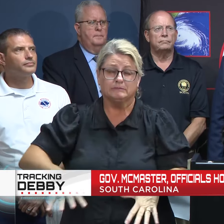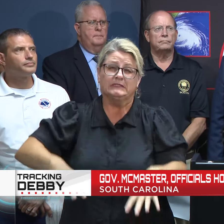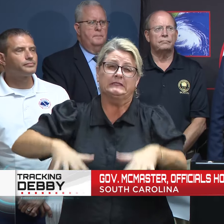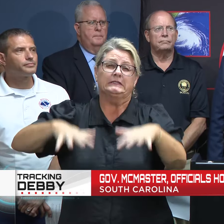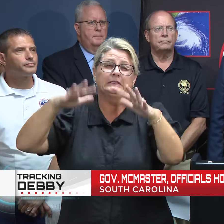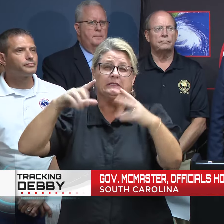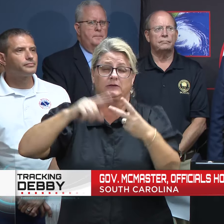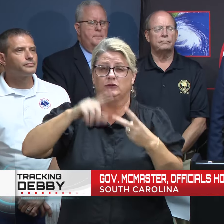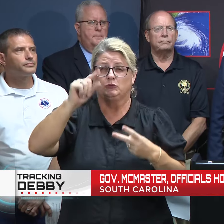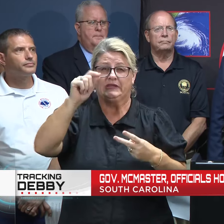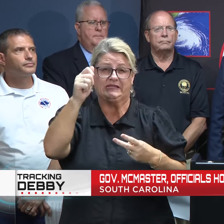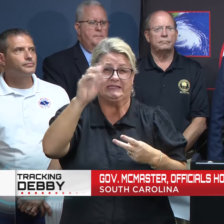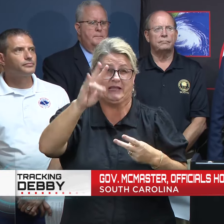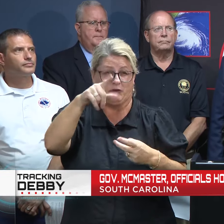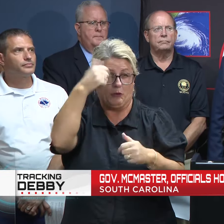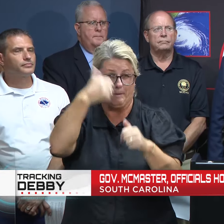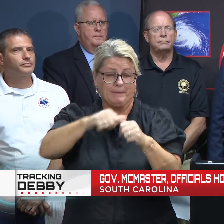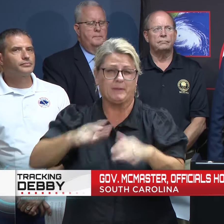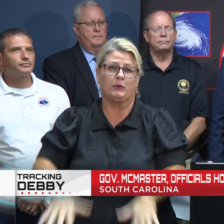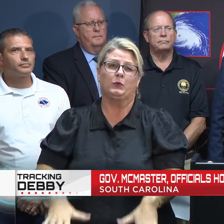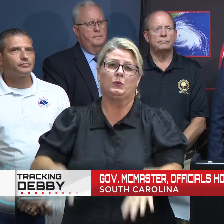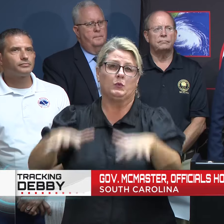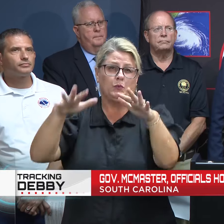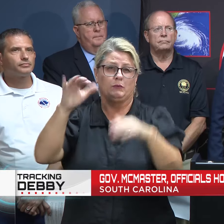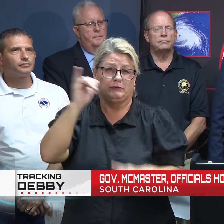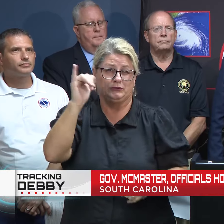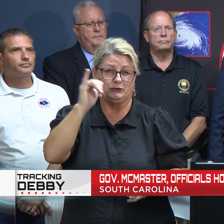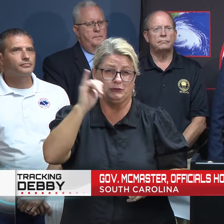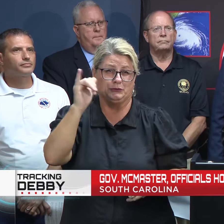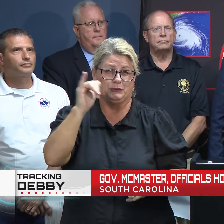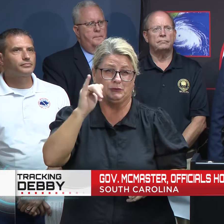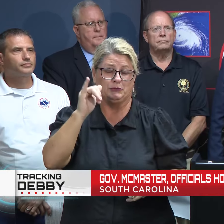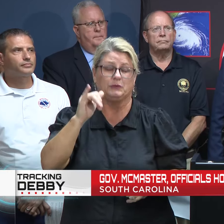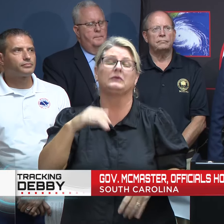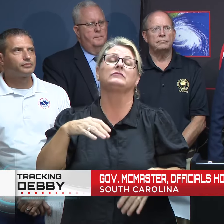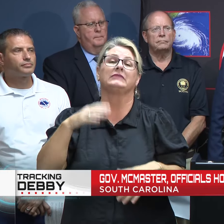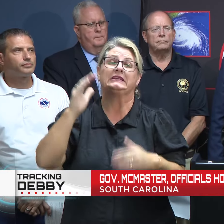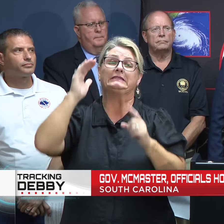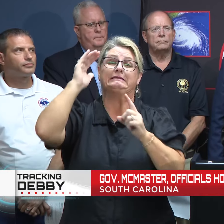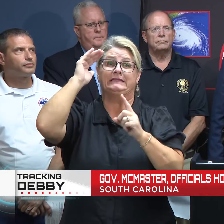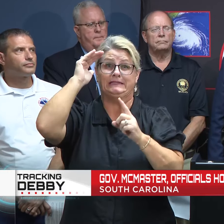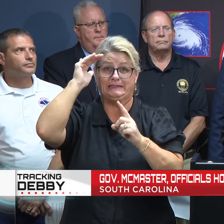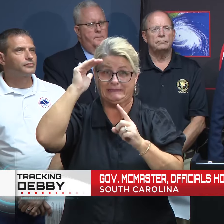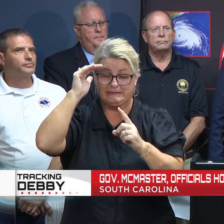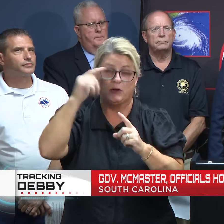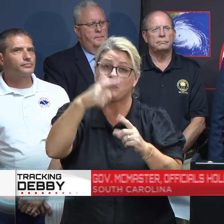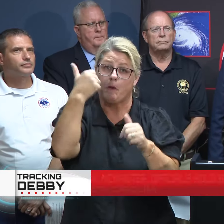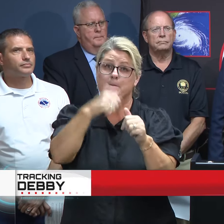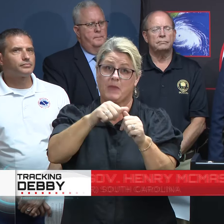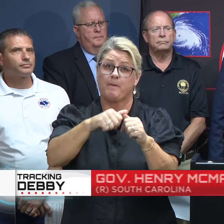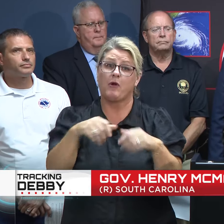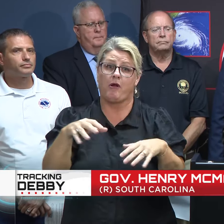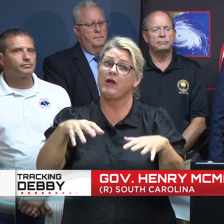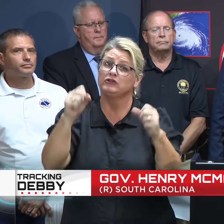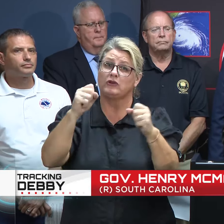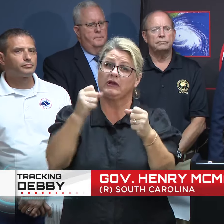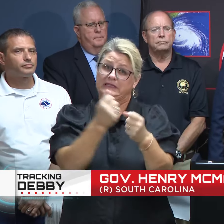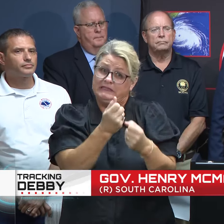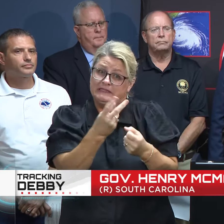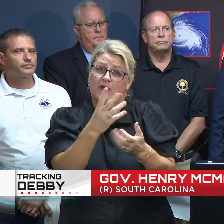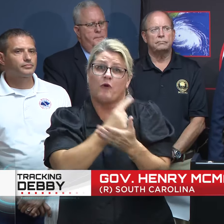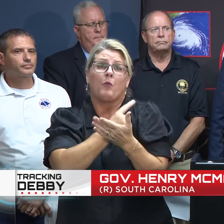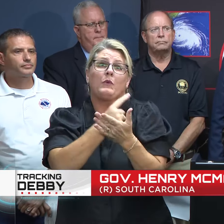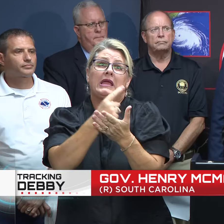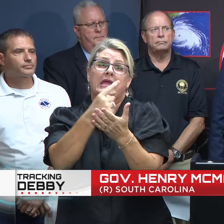2017. And the results, overcoming all that, took weeks sometimes, or